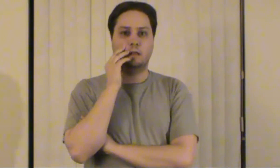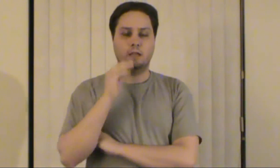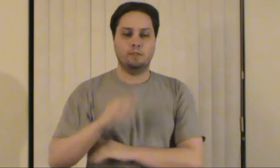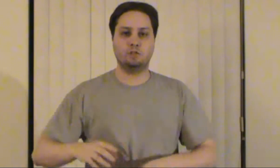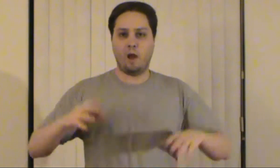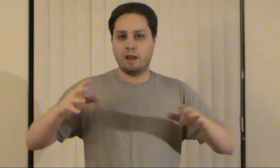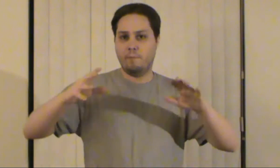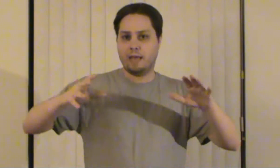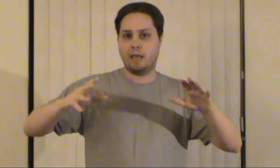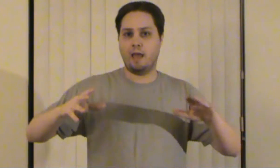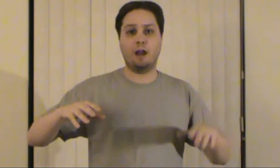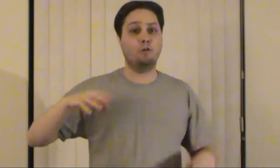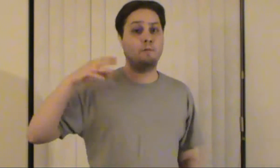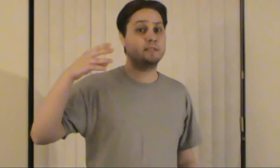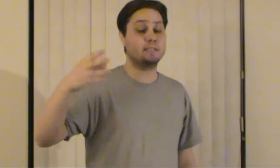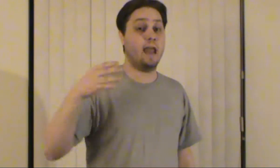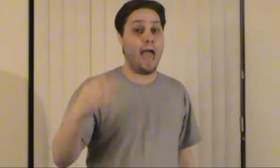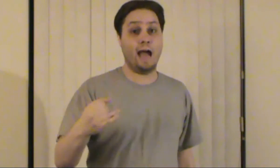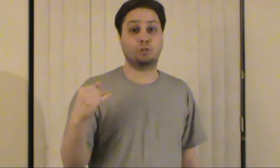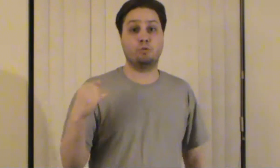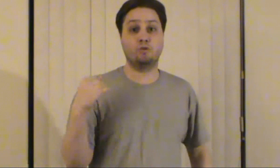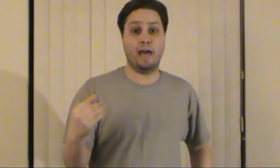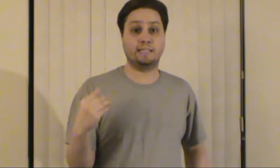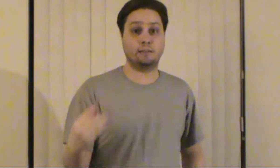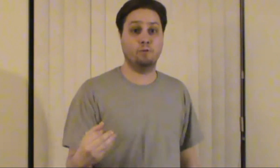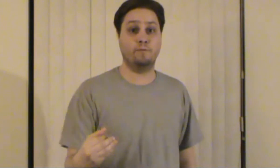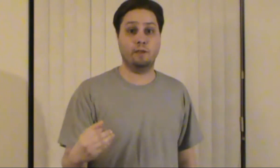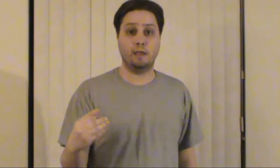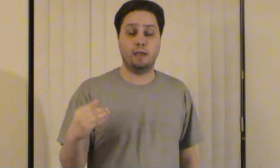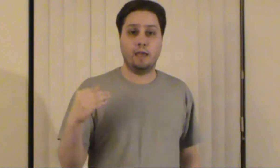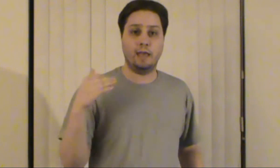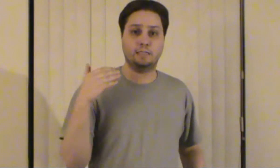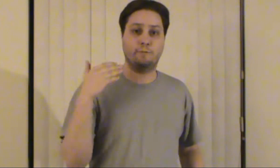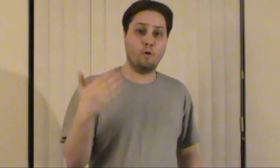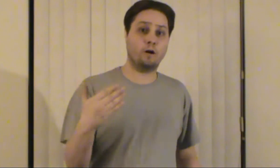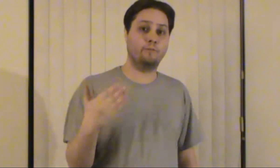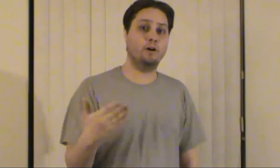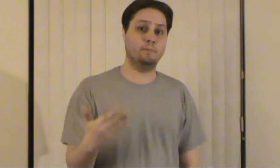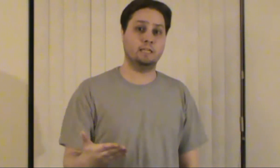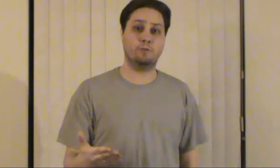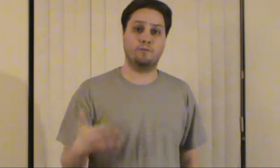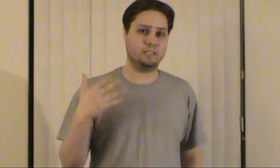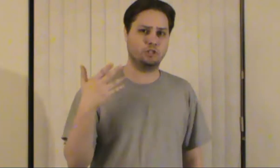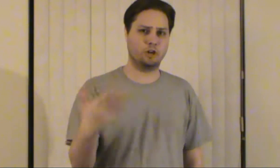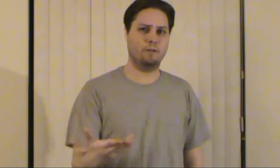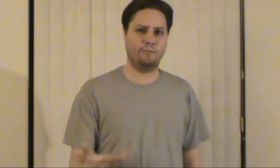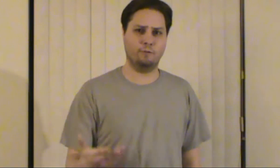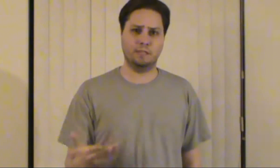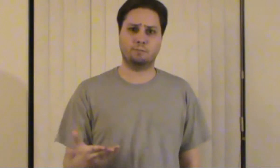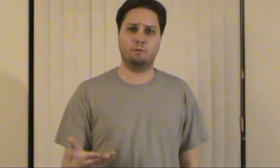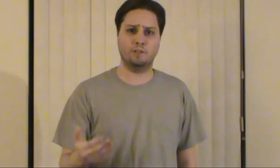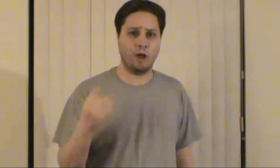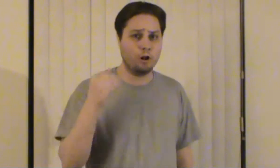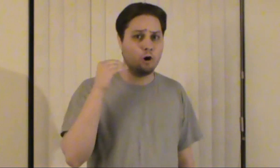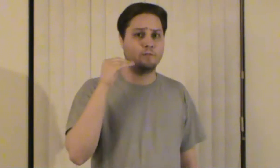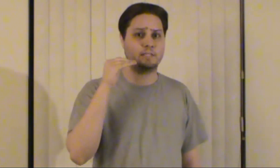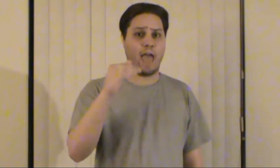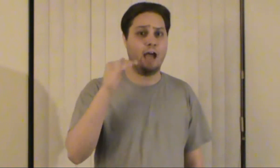they tried to make a i don't know if this is an actual classic movie it's a foreign film in this movie it's a german film in this movie so i don't know if it's an